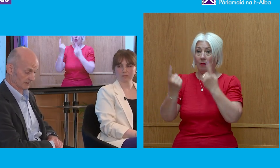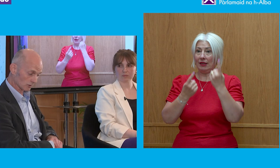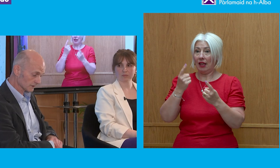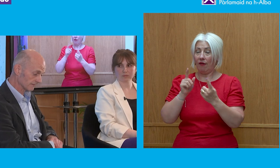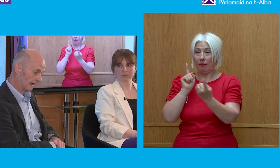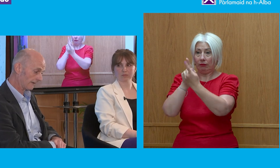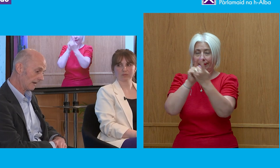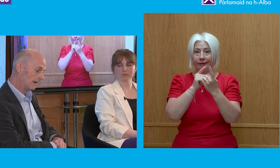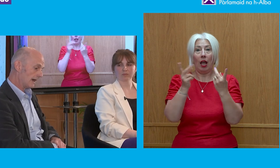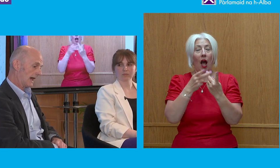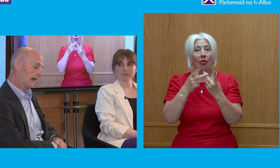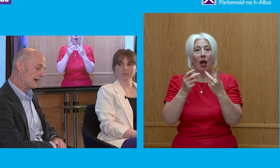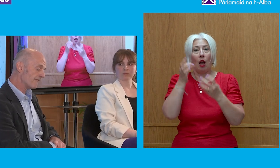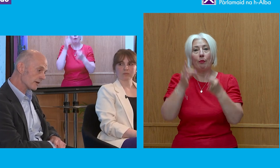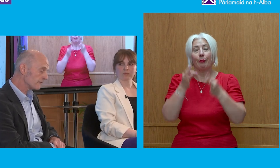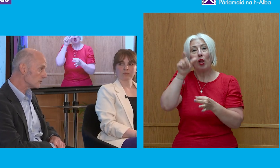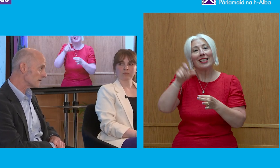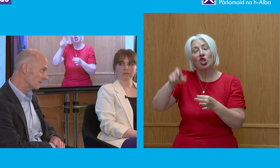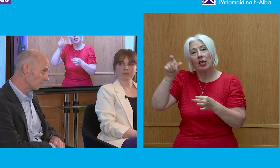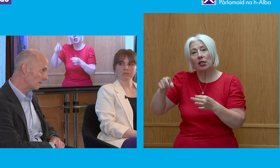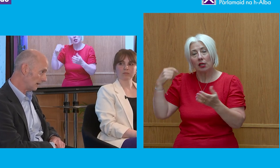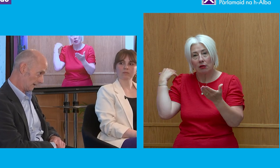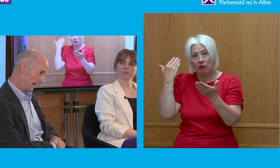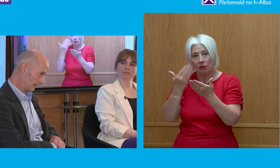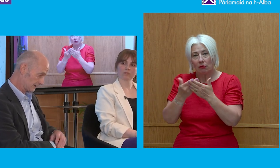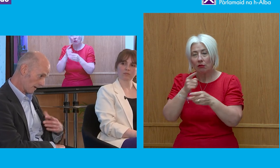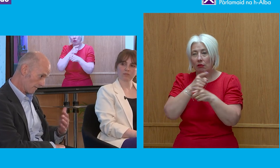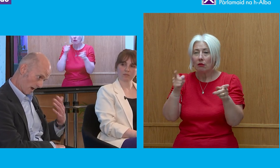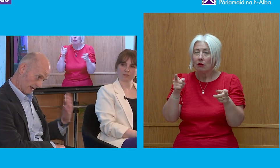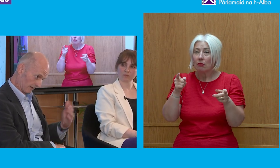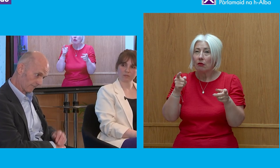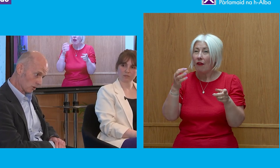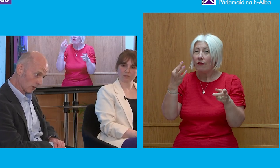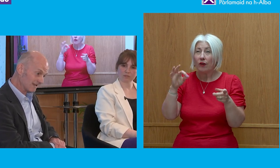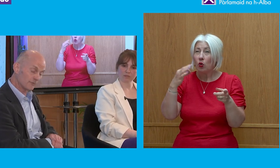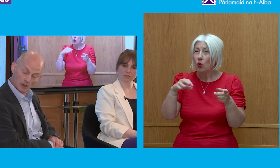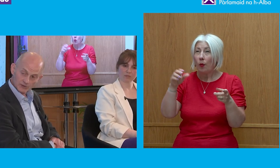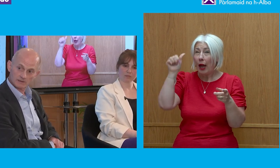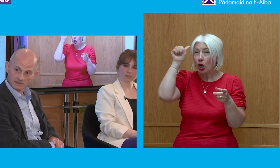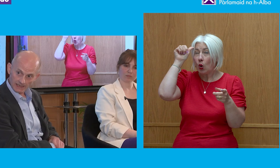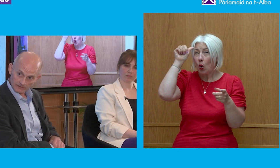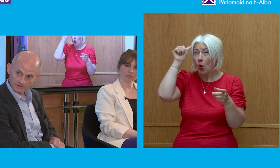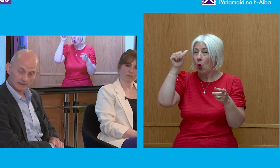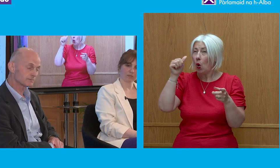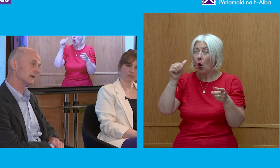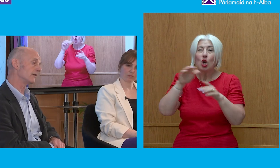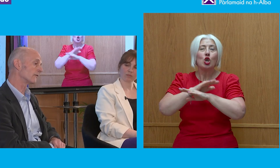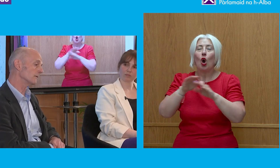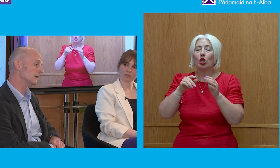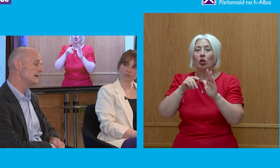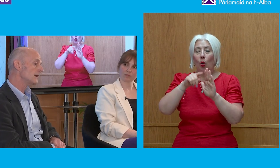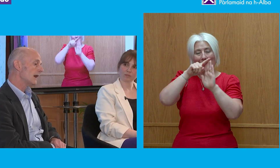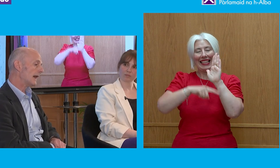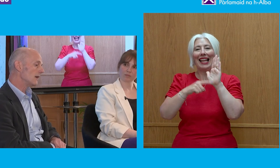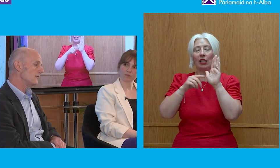politicians, of course, of that. And very few of them, to my mind, have not lived up to the standards expected